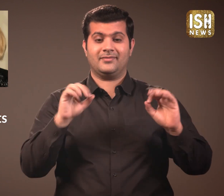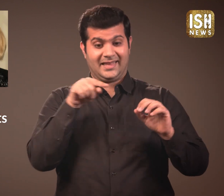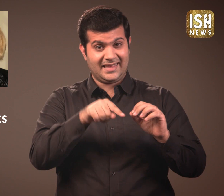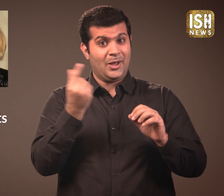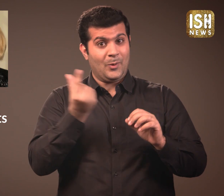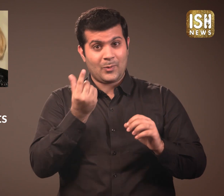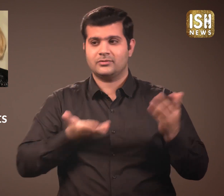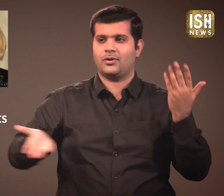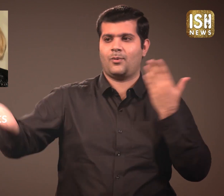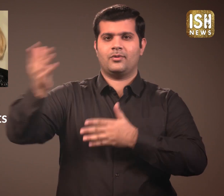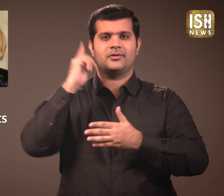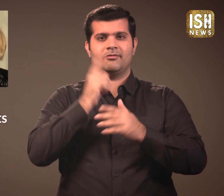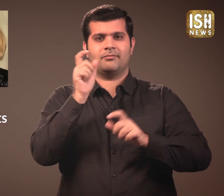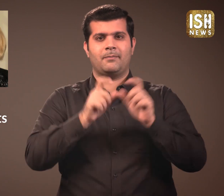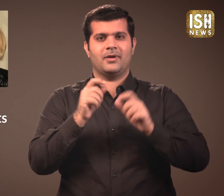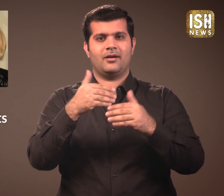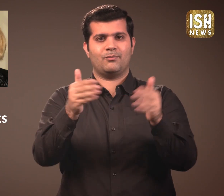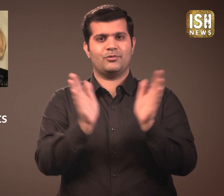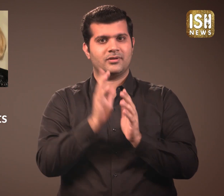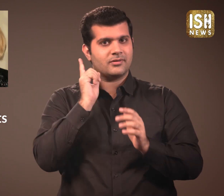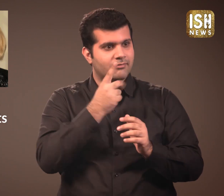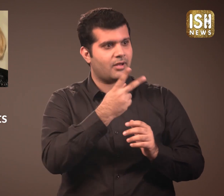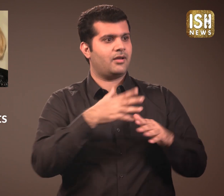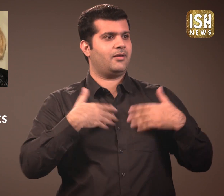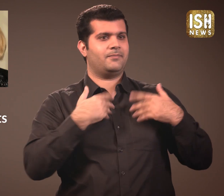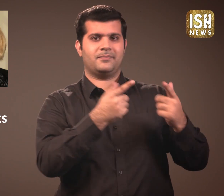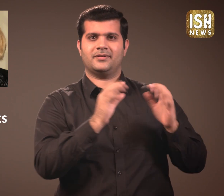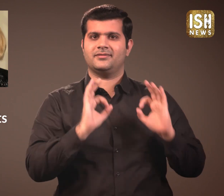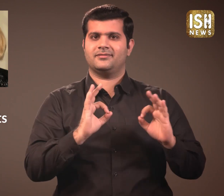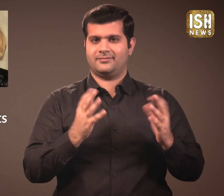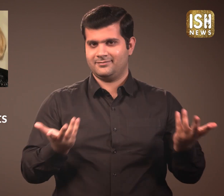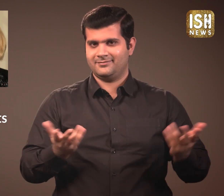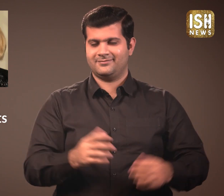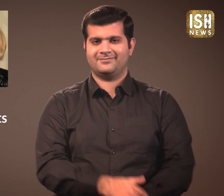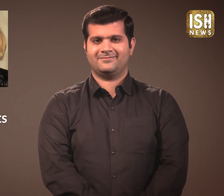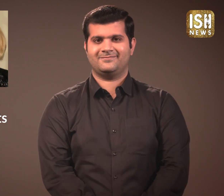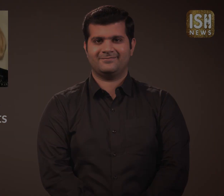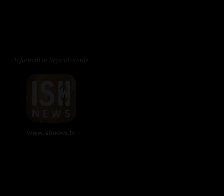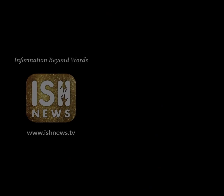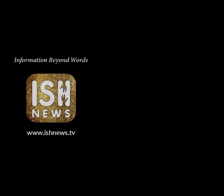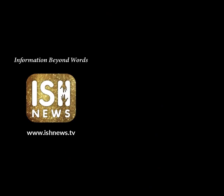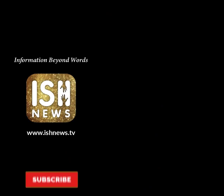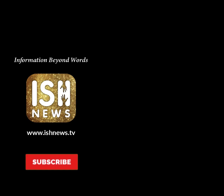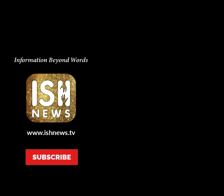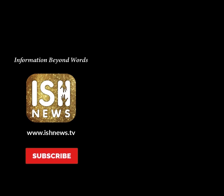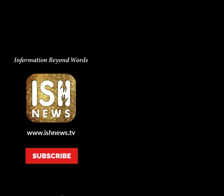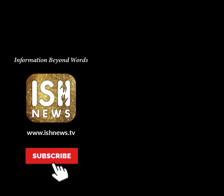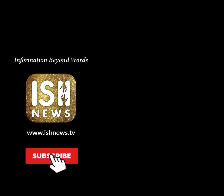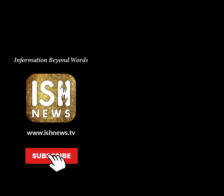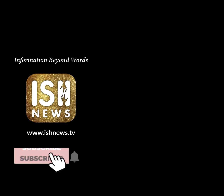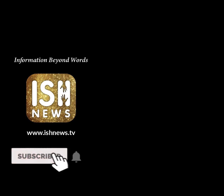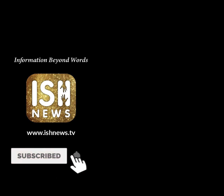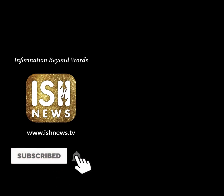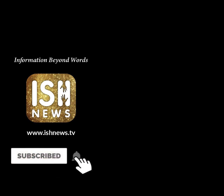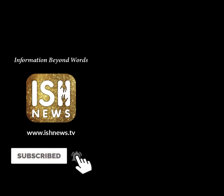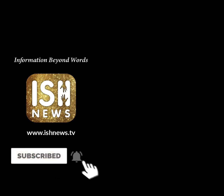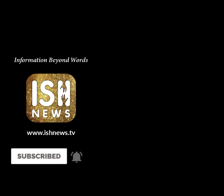The Deaf community is finding it very useful and are very happy. people. is... The first family finding Back